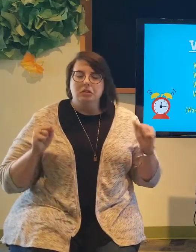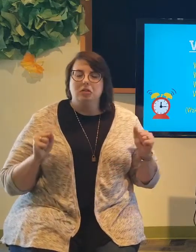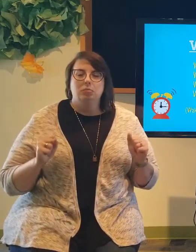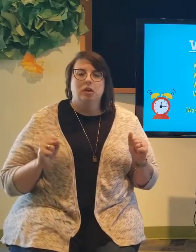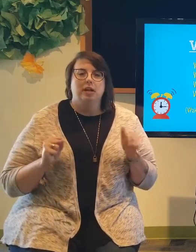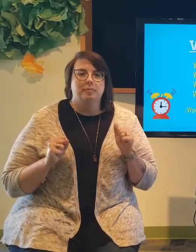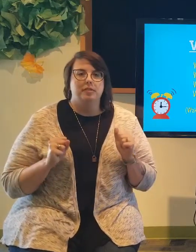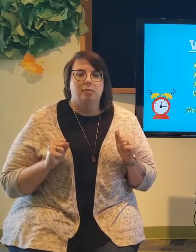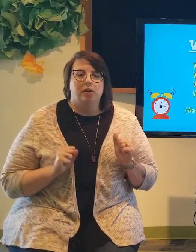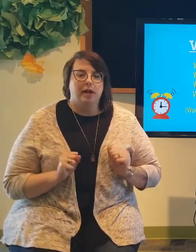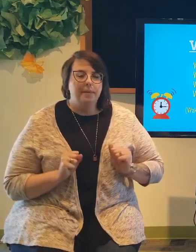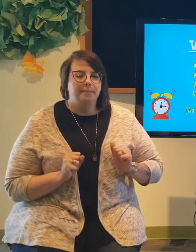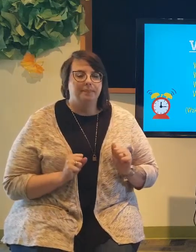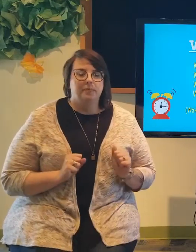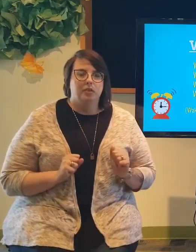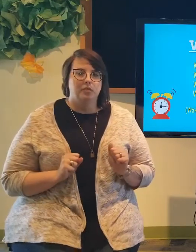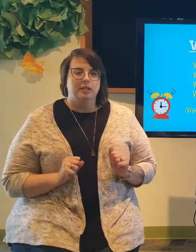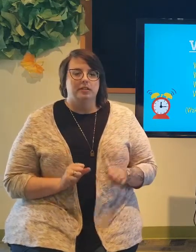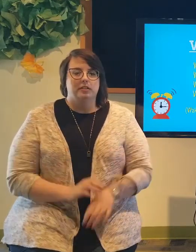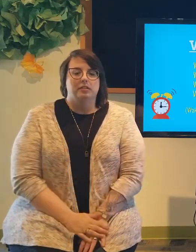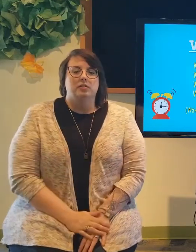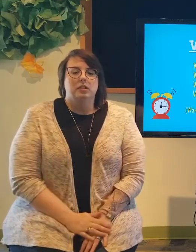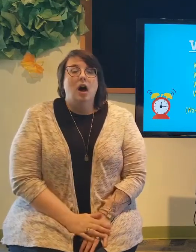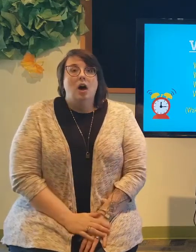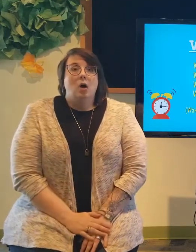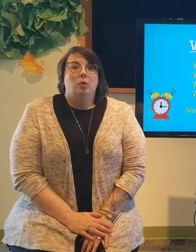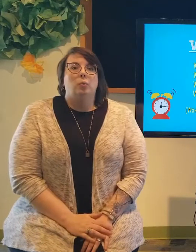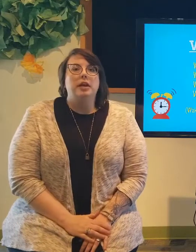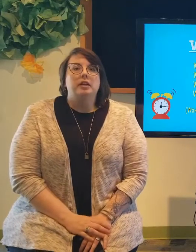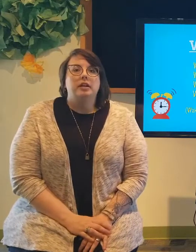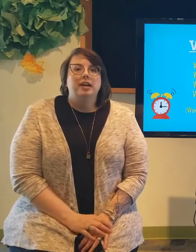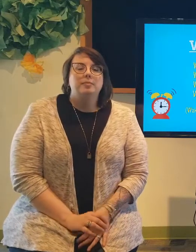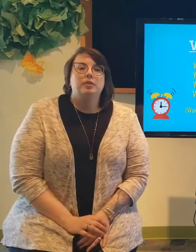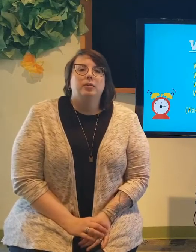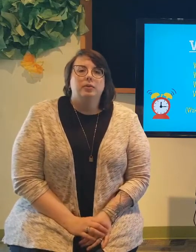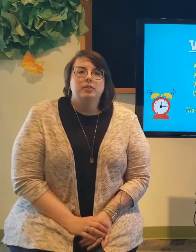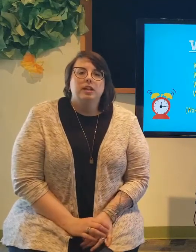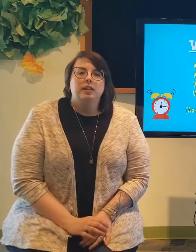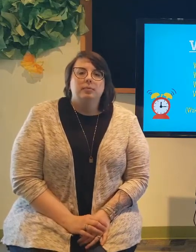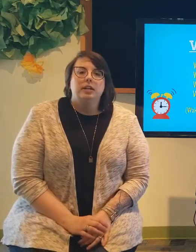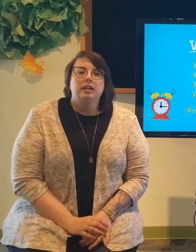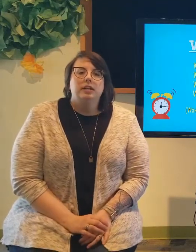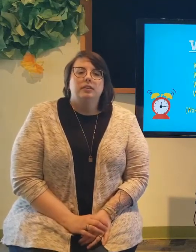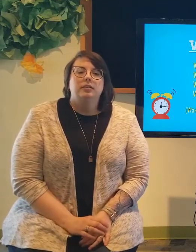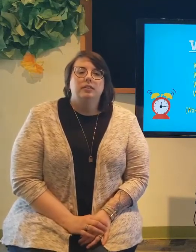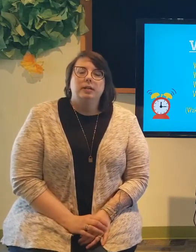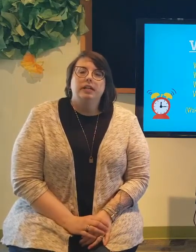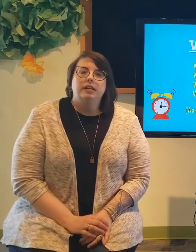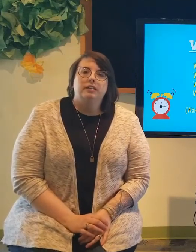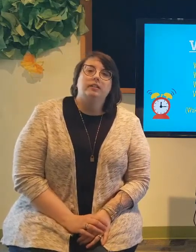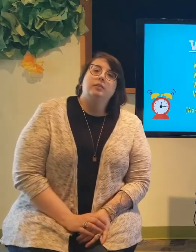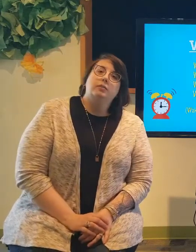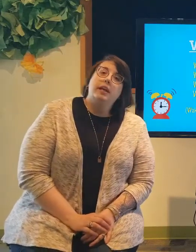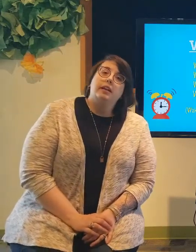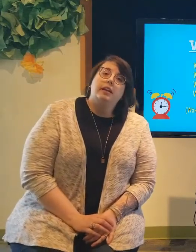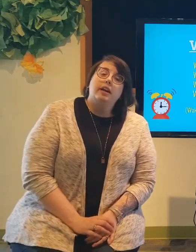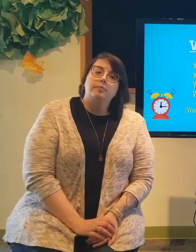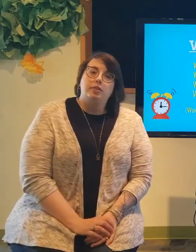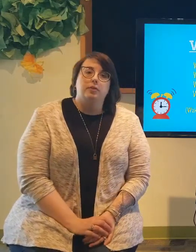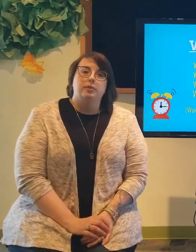woken up this morning, okay? It goes like this. Wake up toes and wiggle, wiggle. Wake up toes